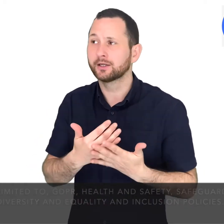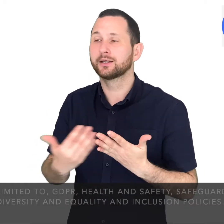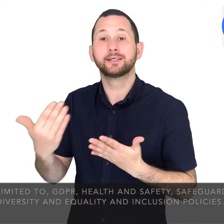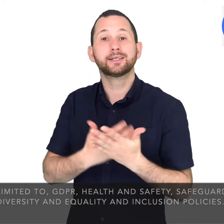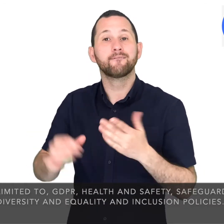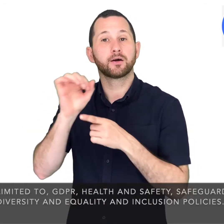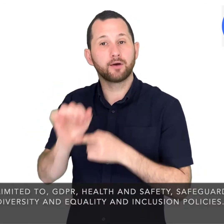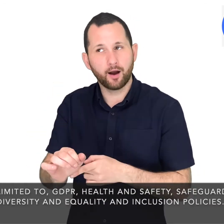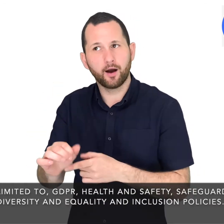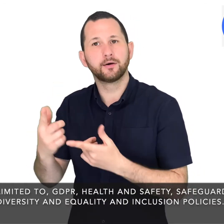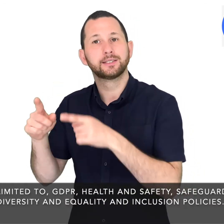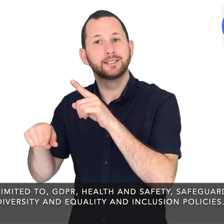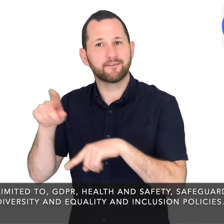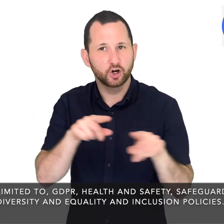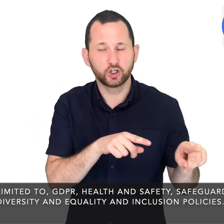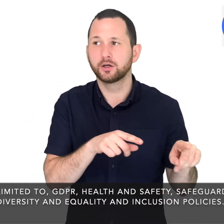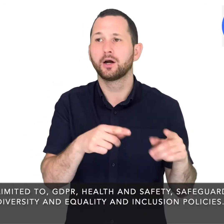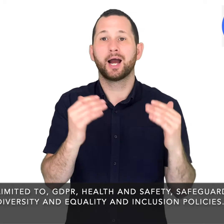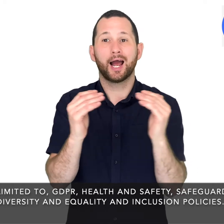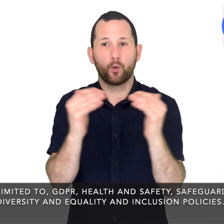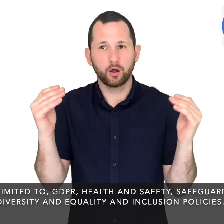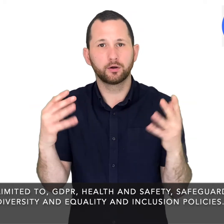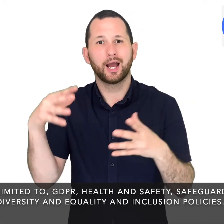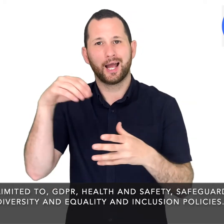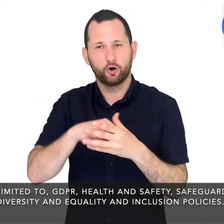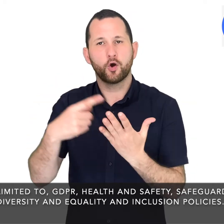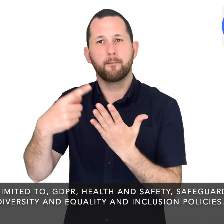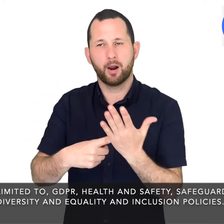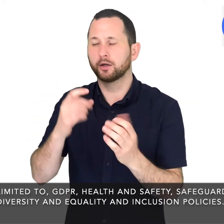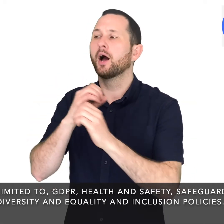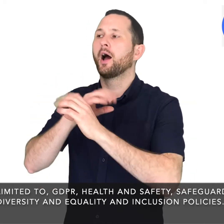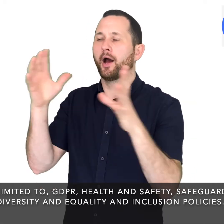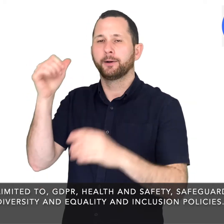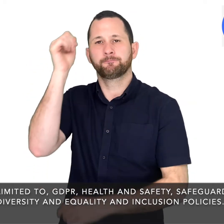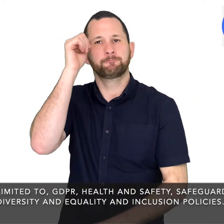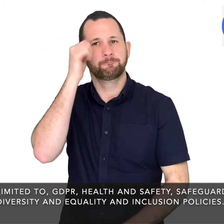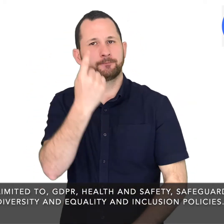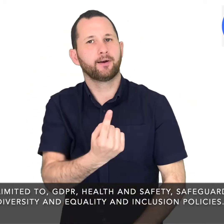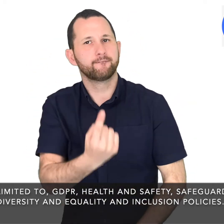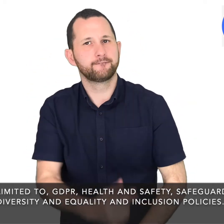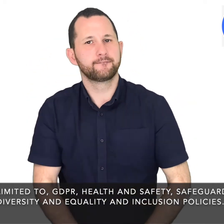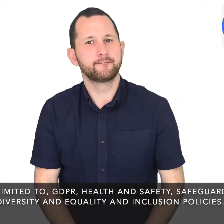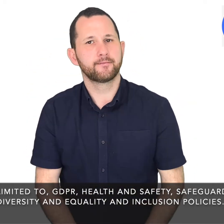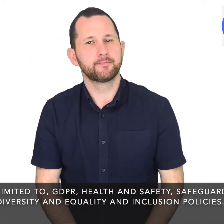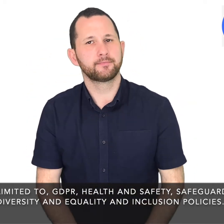not limited to GDPR Health and safety Safeguarding And diversity and equality and inclusion